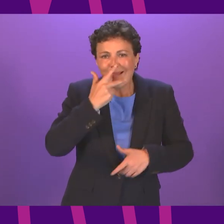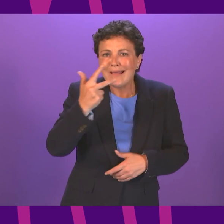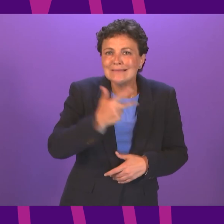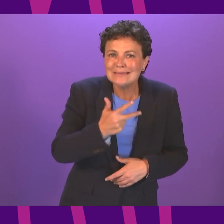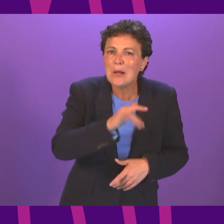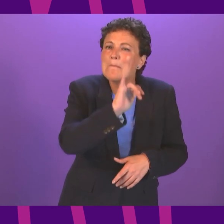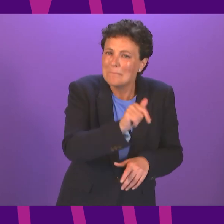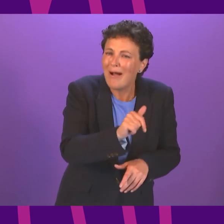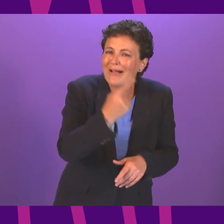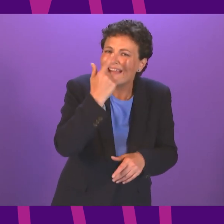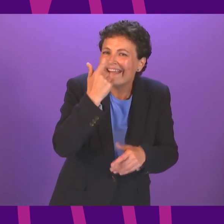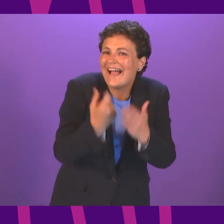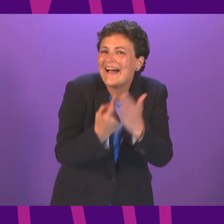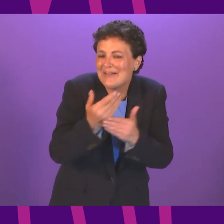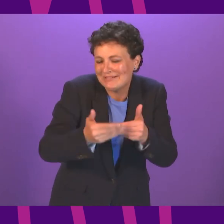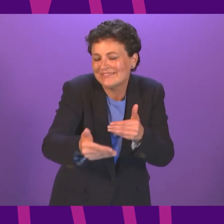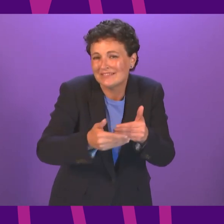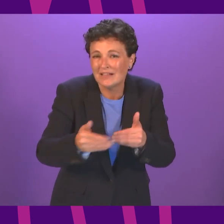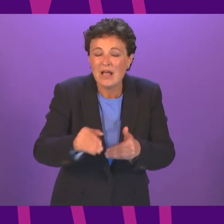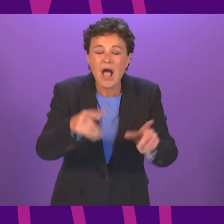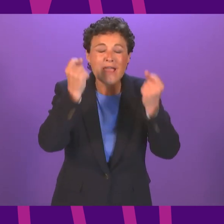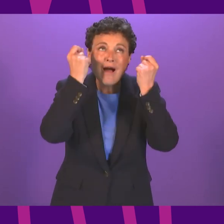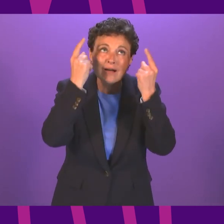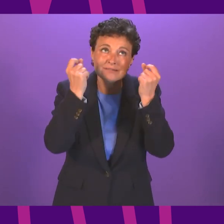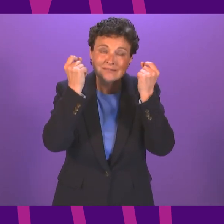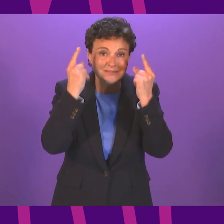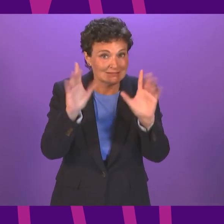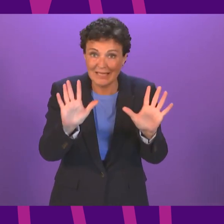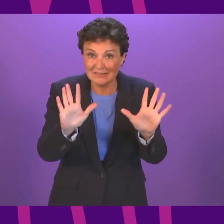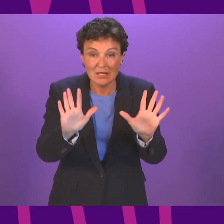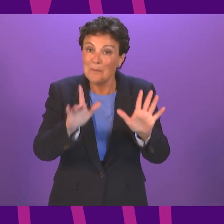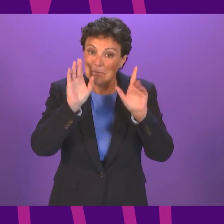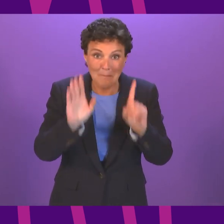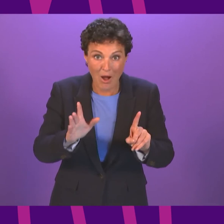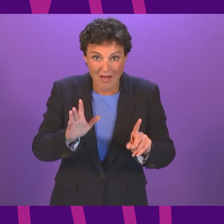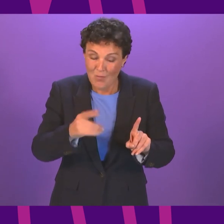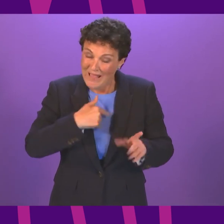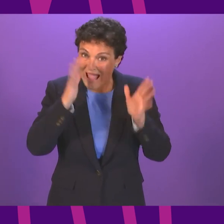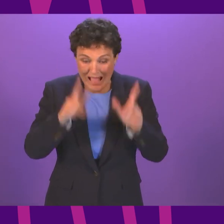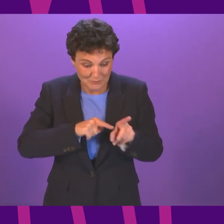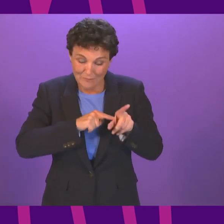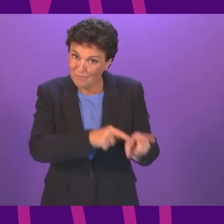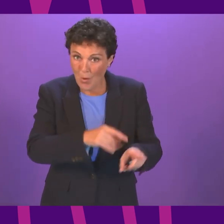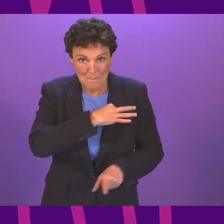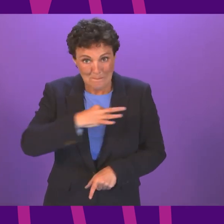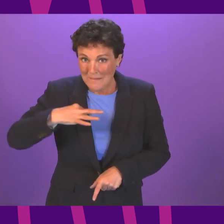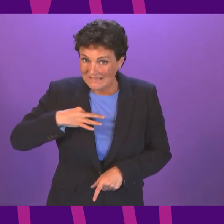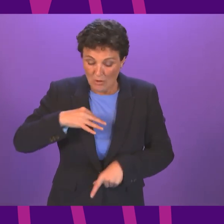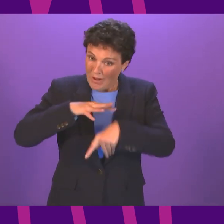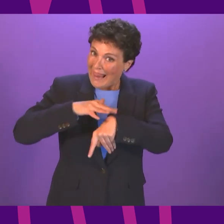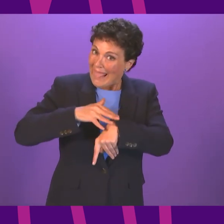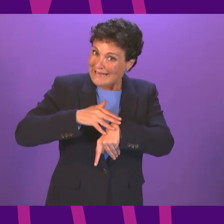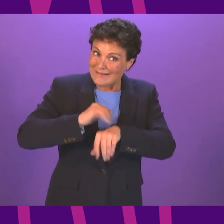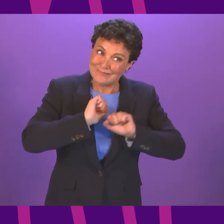why these calls are made, but it is such an important principle that we follow clinical advice on vaccination, given the need to maintain public